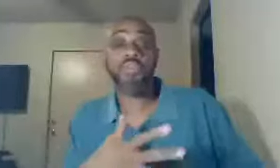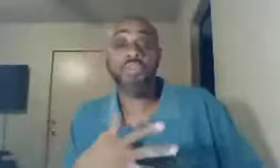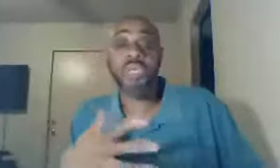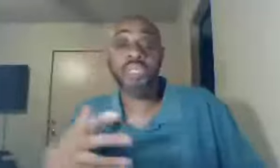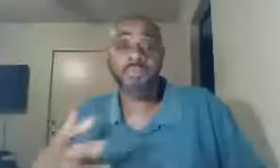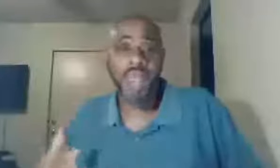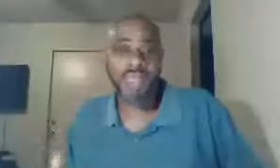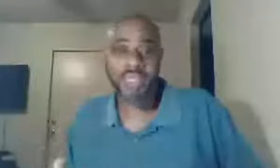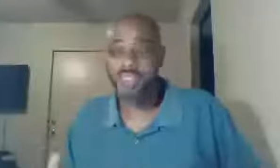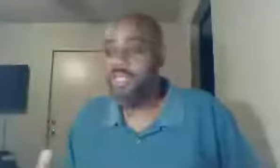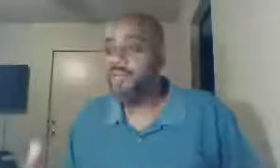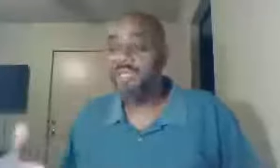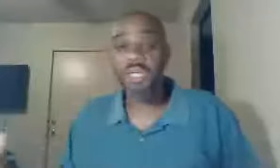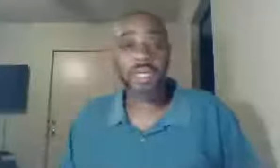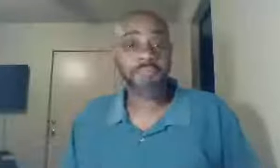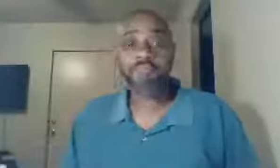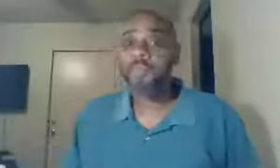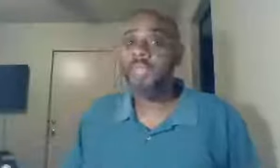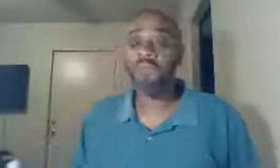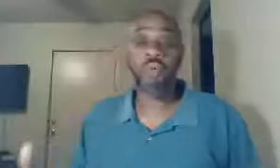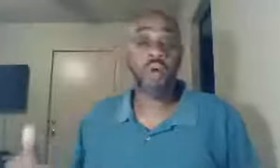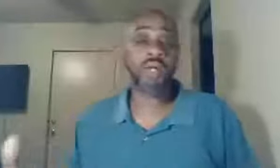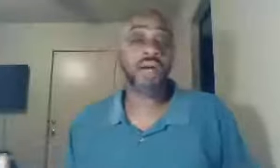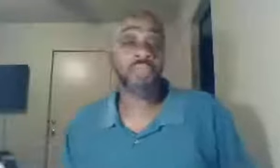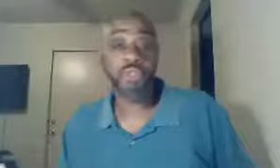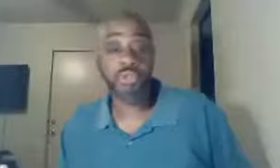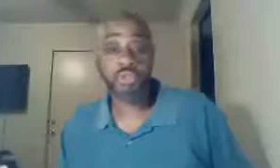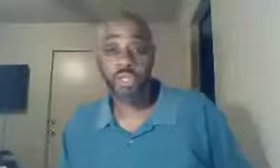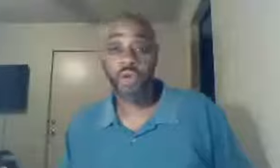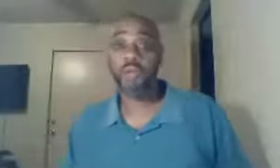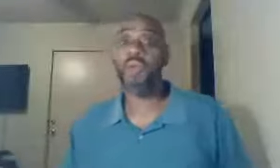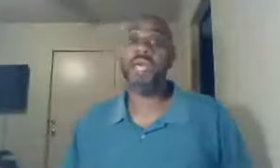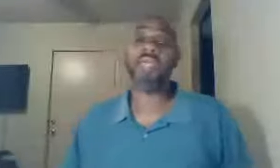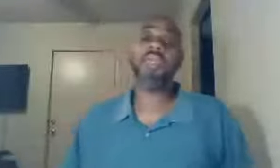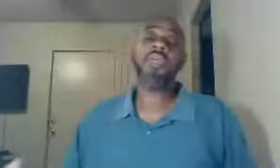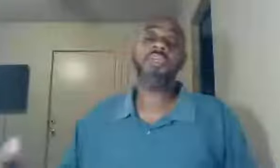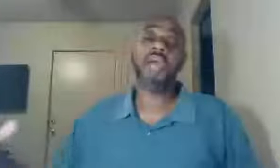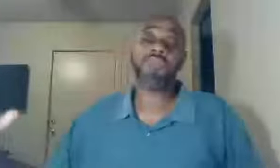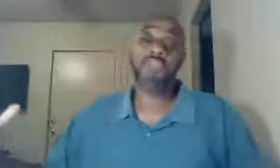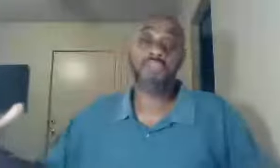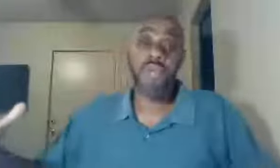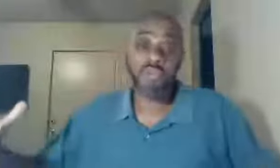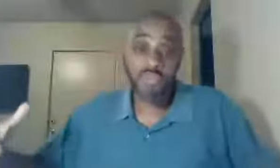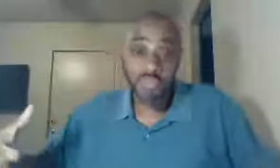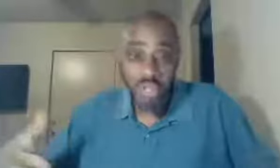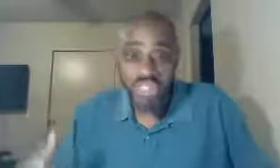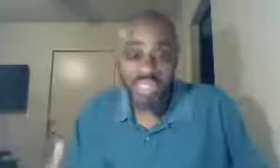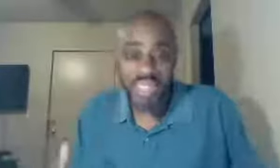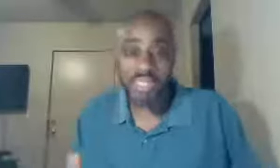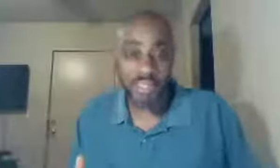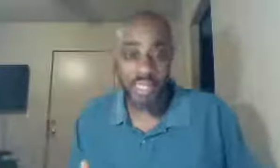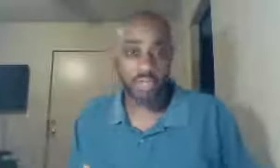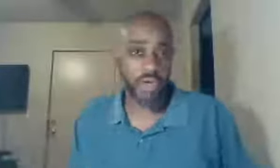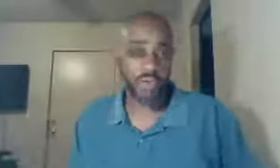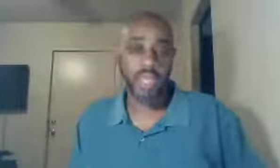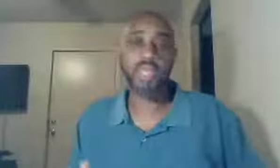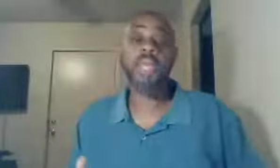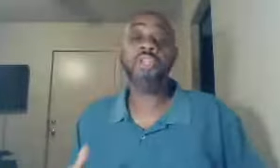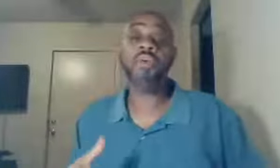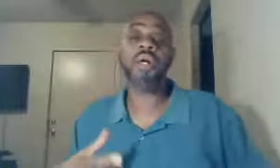to expand us, look, if you want God, to use you in a greater way, you have to, you have to push in, in a greater way, you want